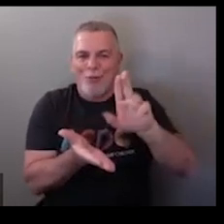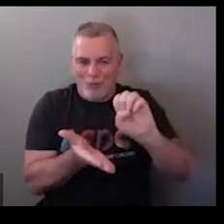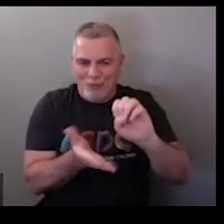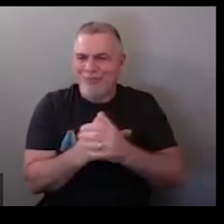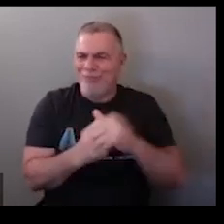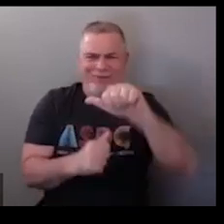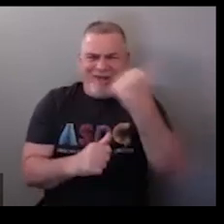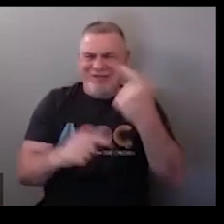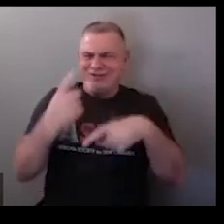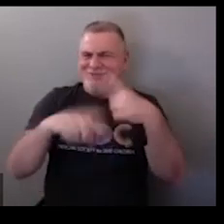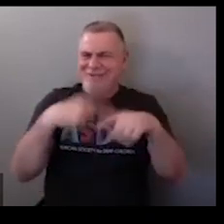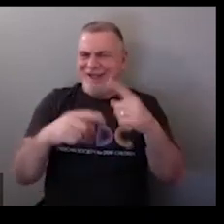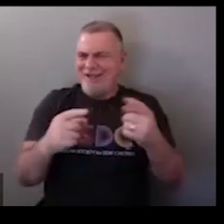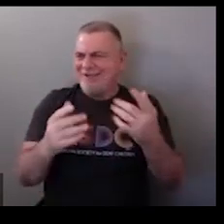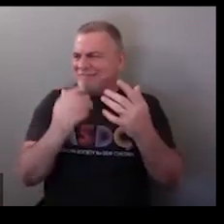glue